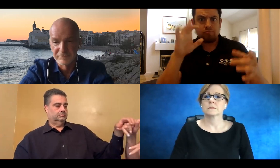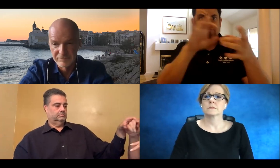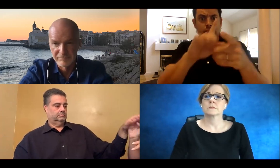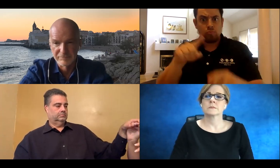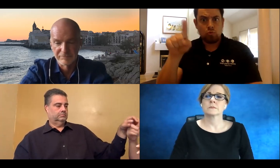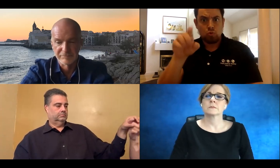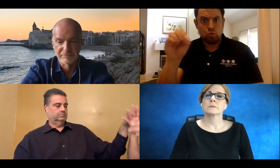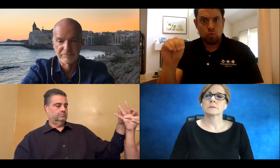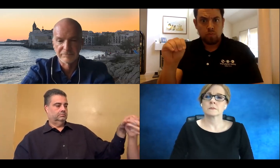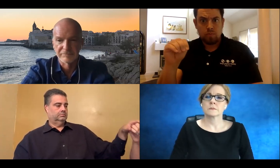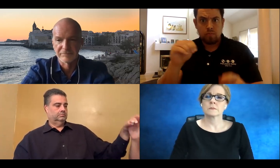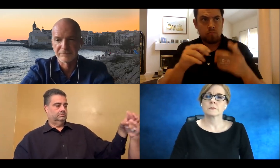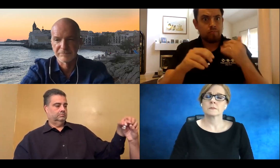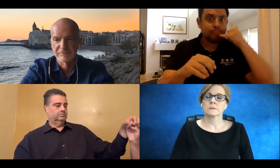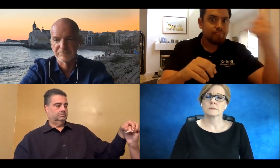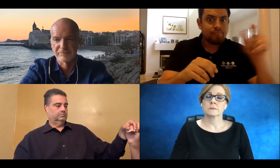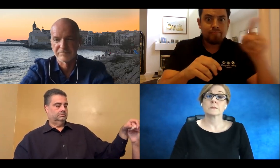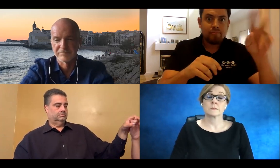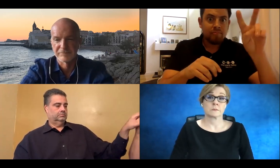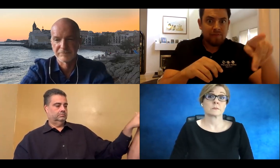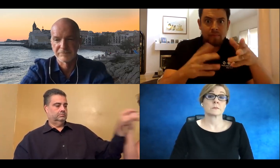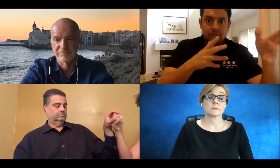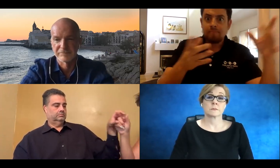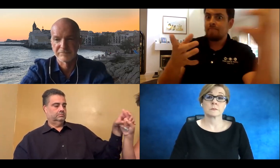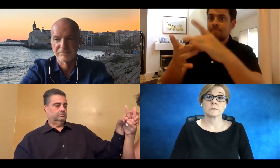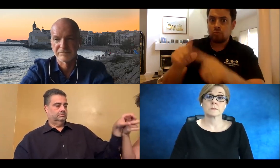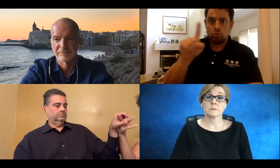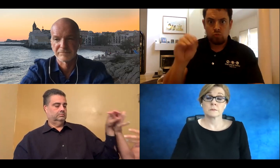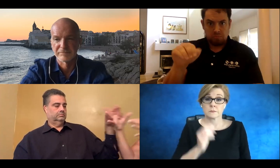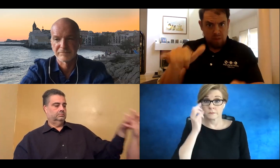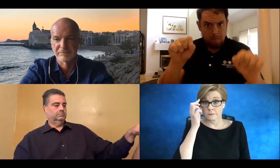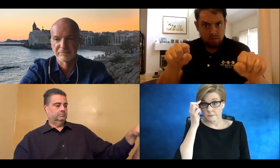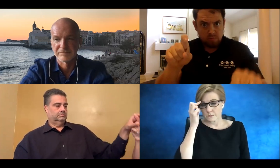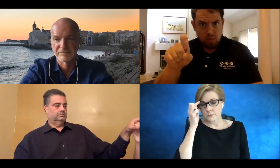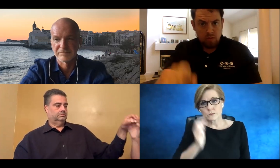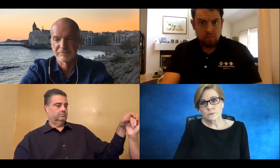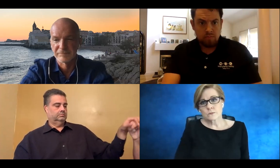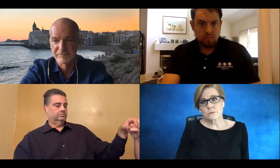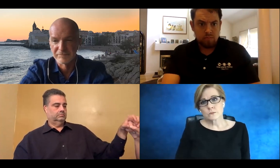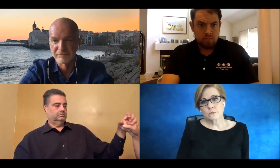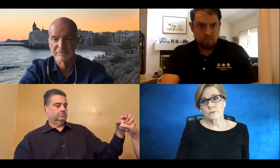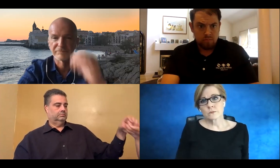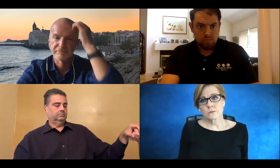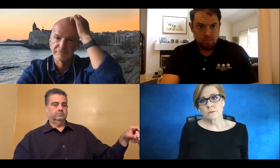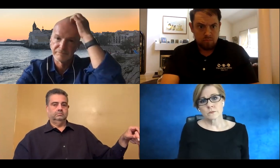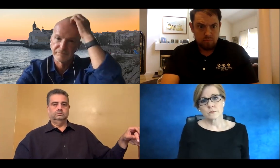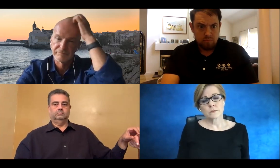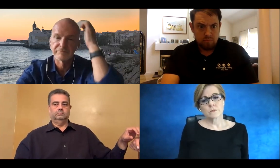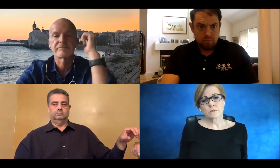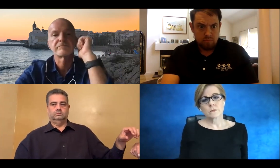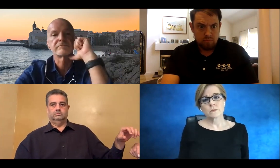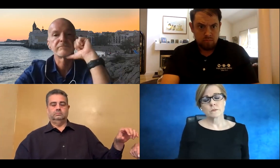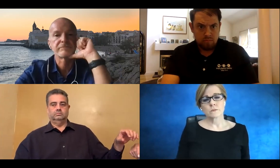Asking if MMX can interface with zoom. Can you participate